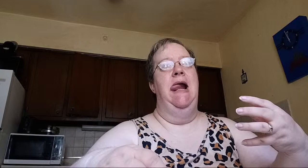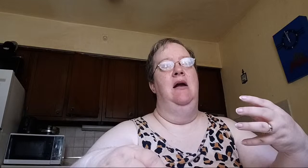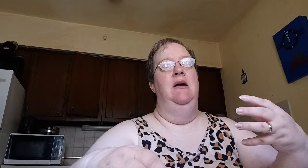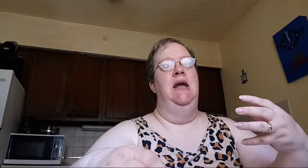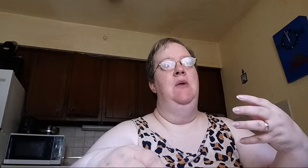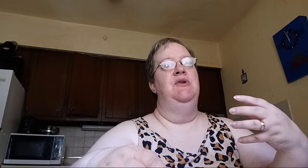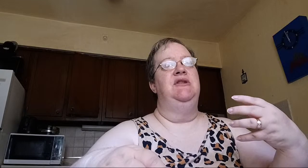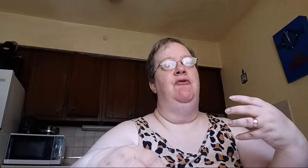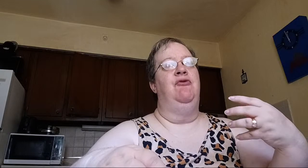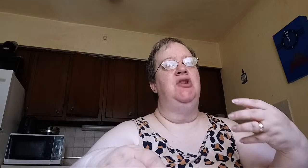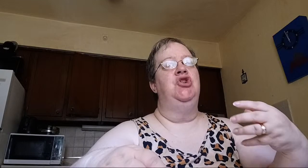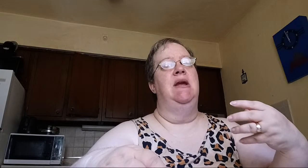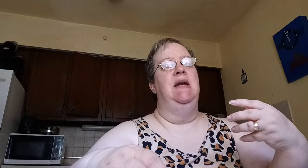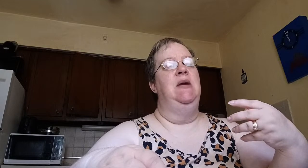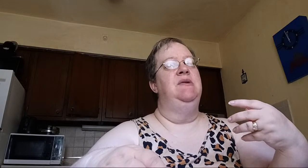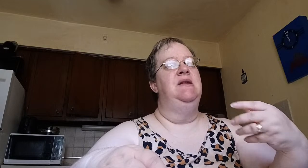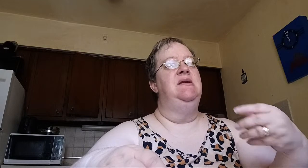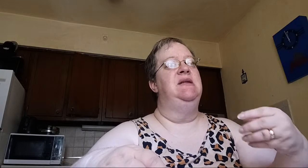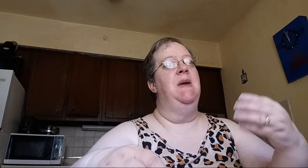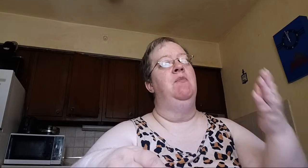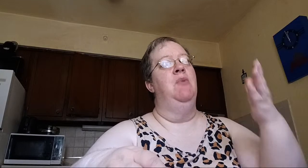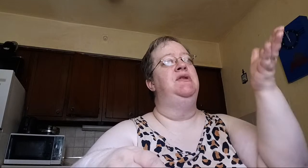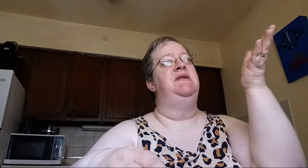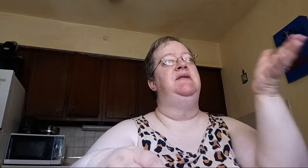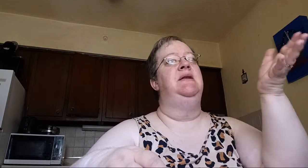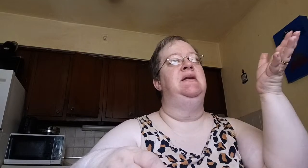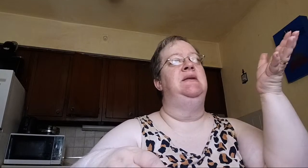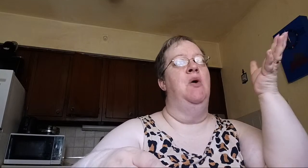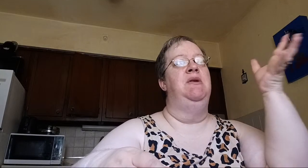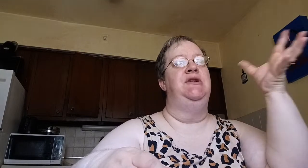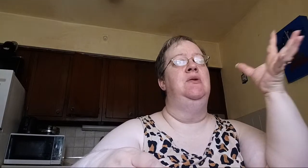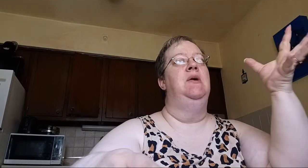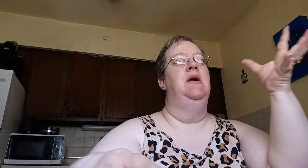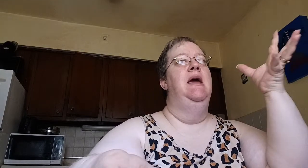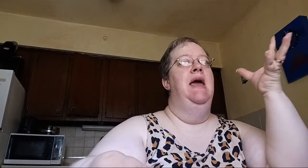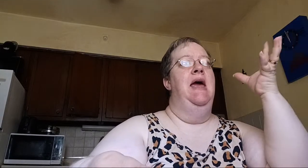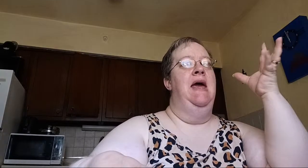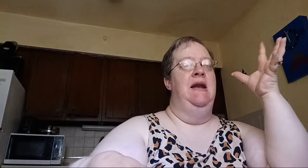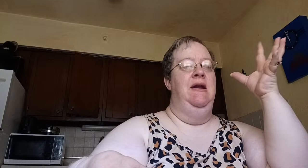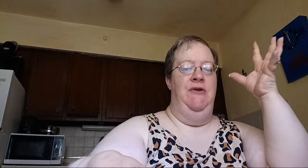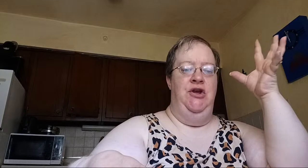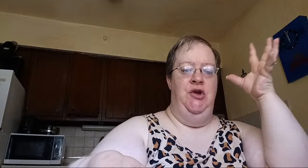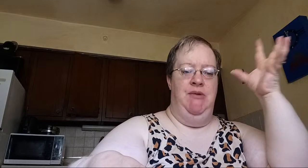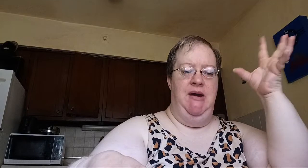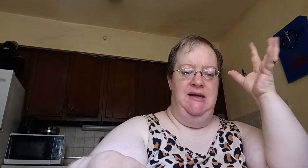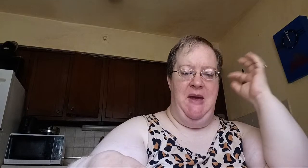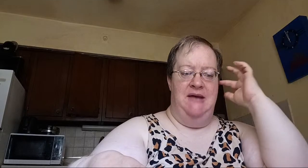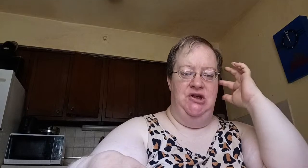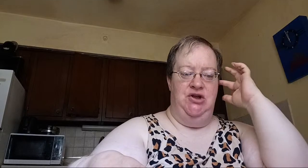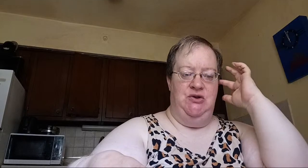He was frustrated, he was in despair. Moses is in this moment, too. And if you read this passage of scripture,